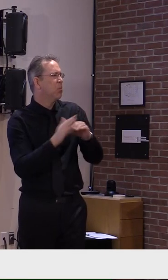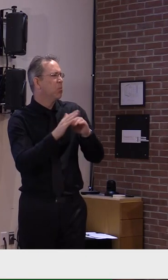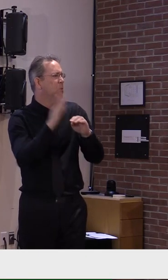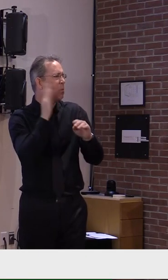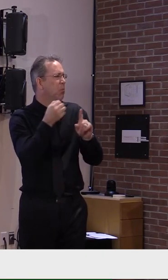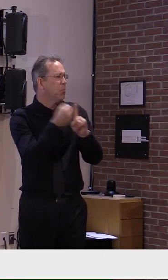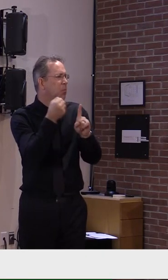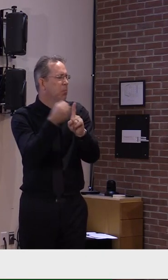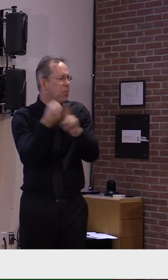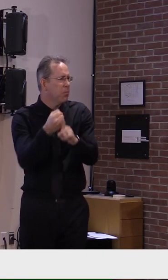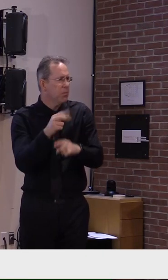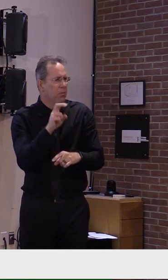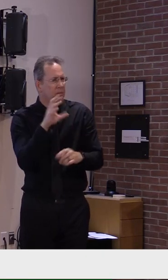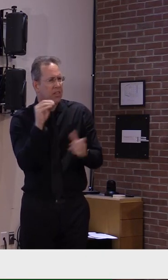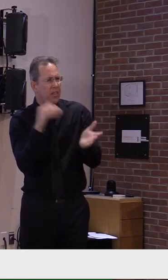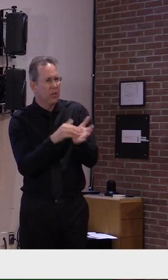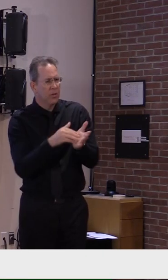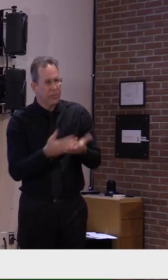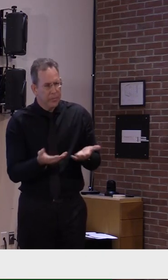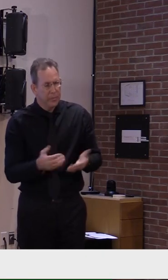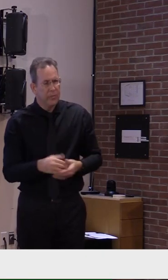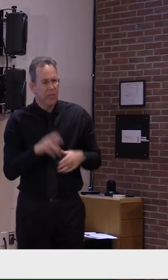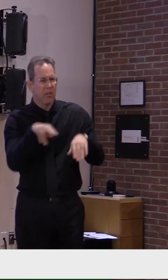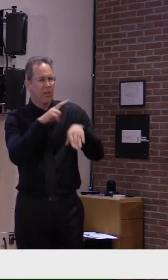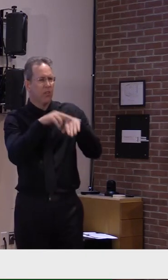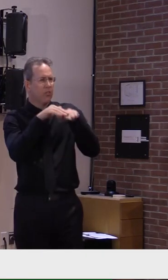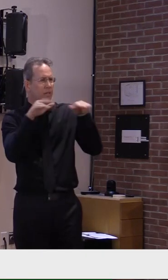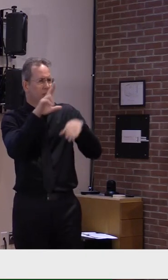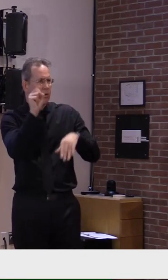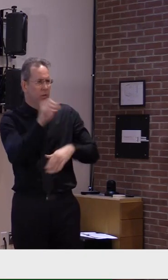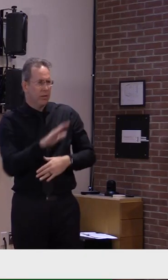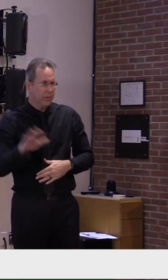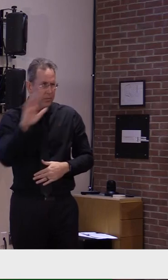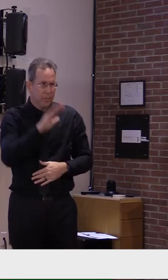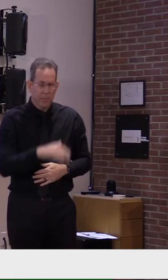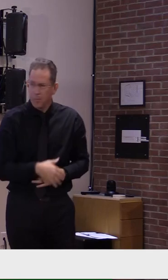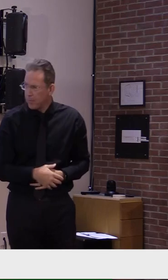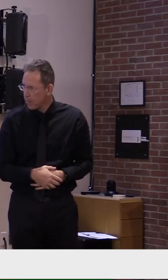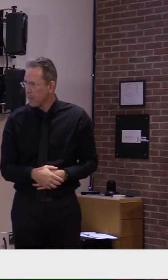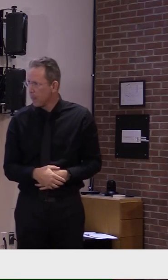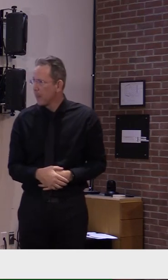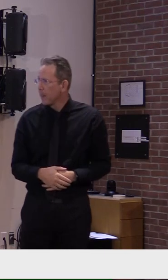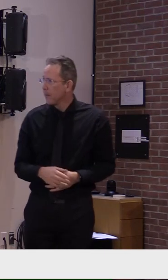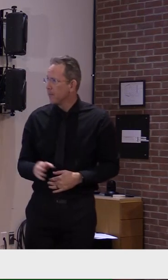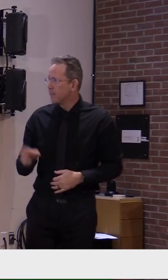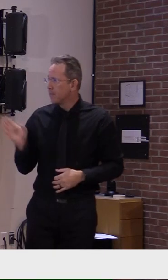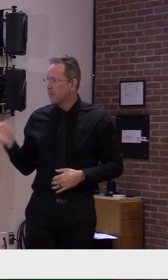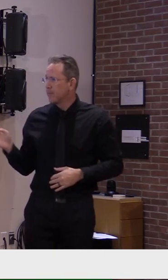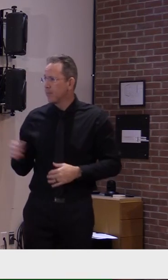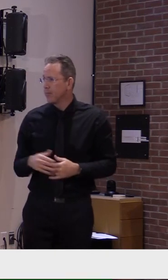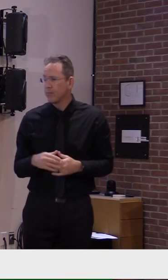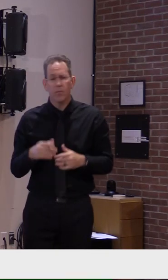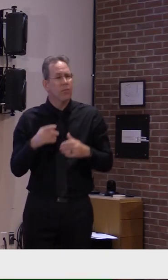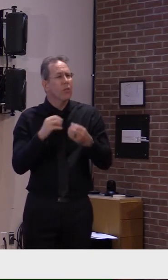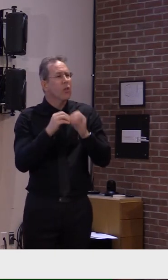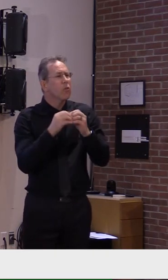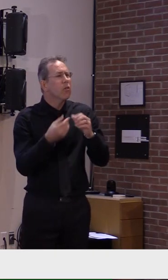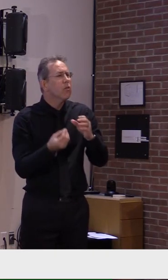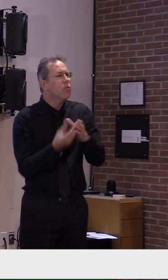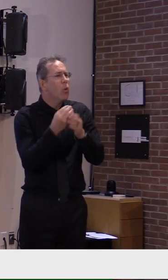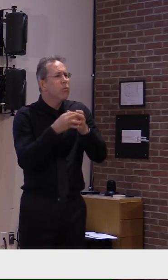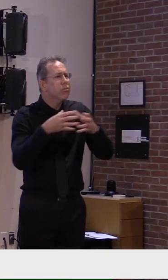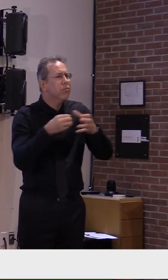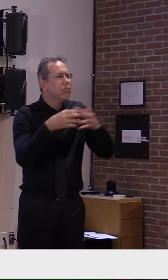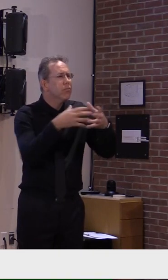six weeks. Turning now to our regional monitoring, we can see that, again, in the region, our cases were up